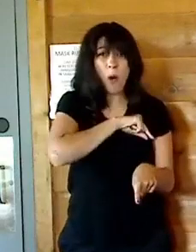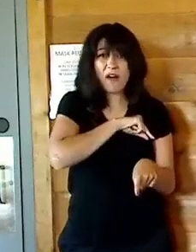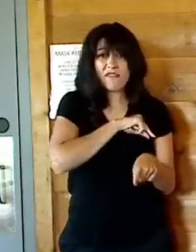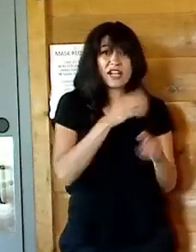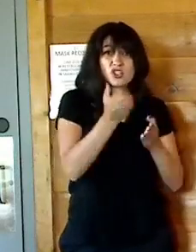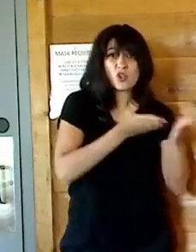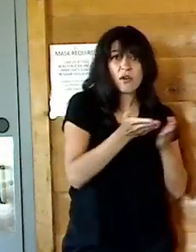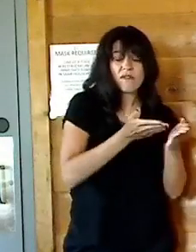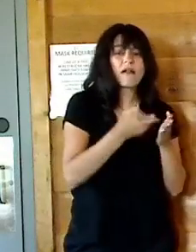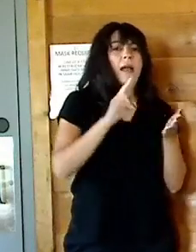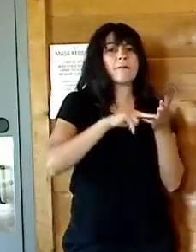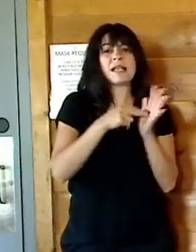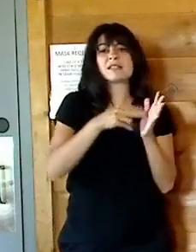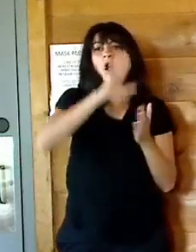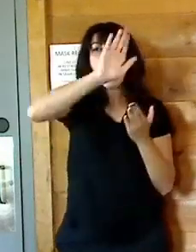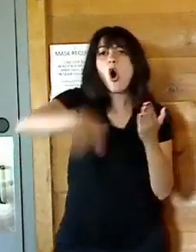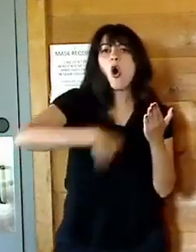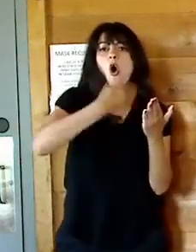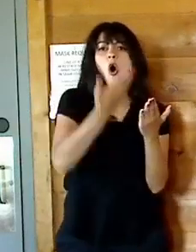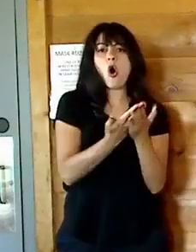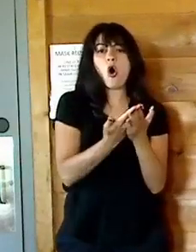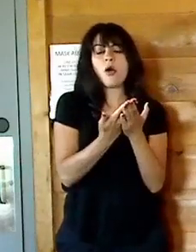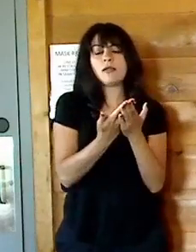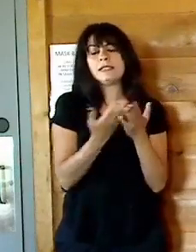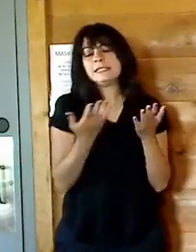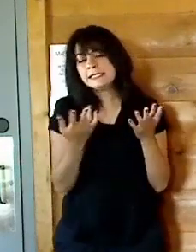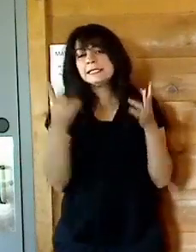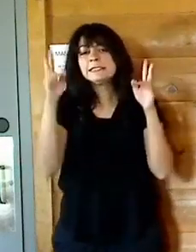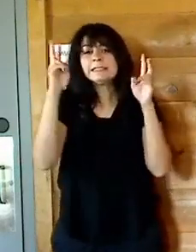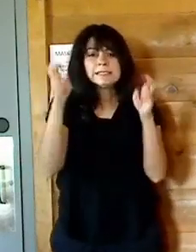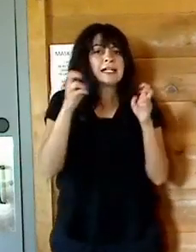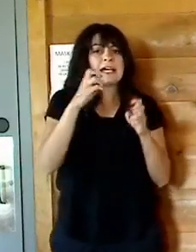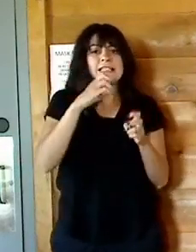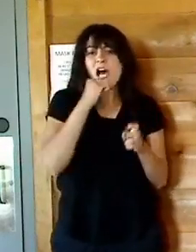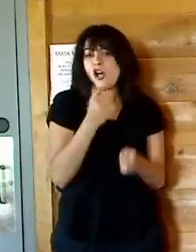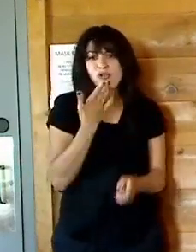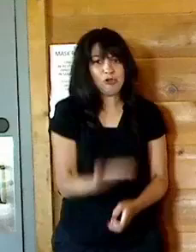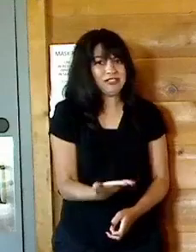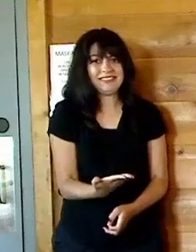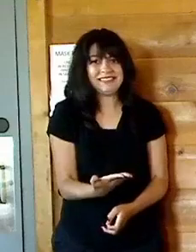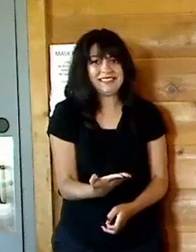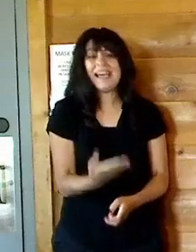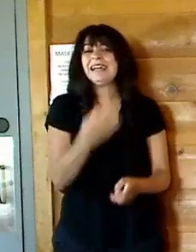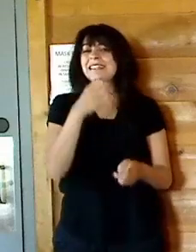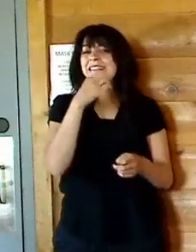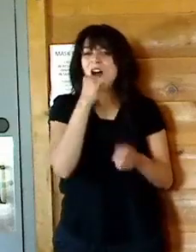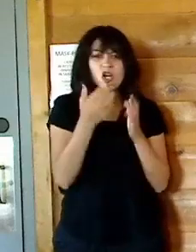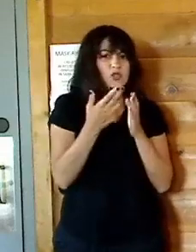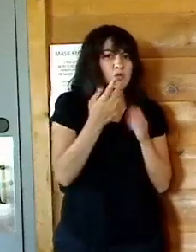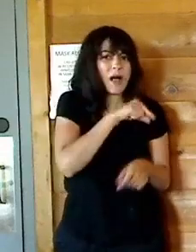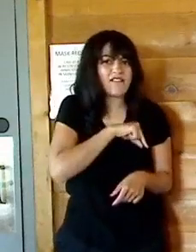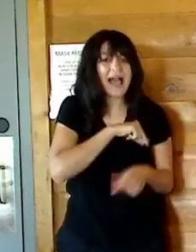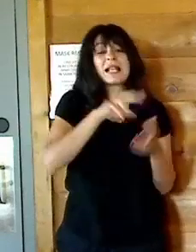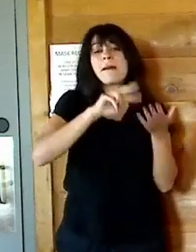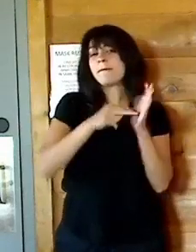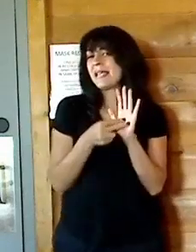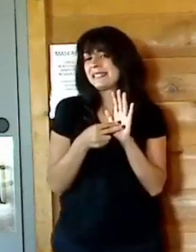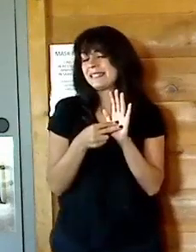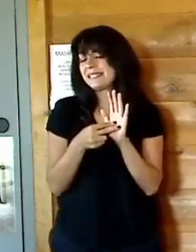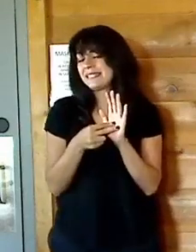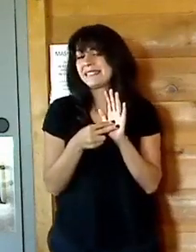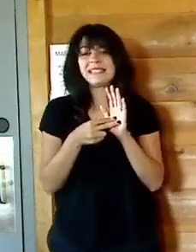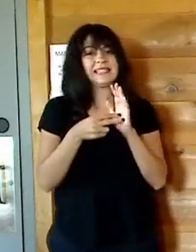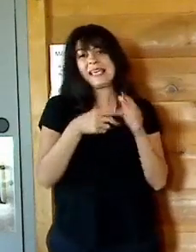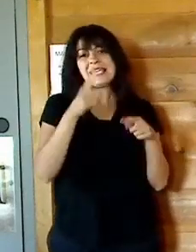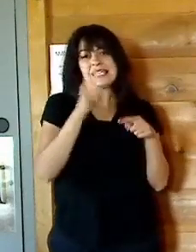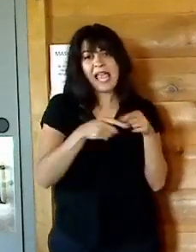the entire, the appointment wasn't on it, wasn't, wasn't legitimate, and therefore they didn't meet the deadlines. So all that's going to happen, Eric,